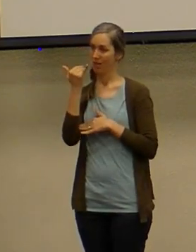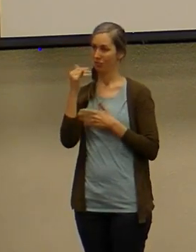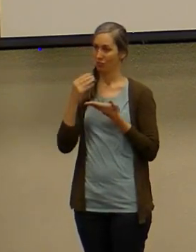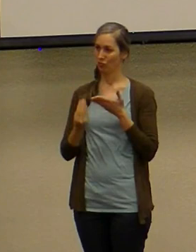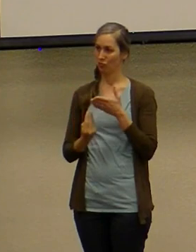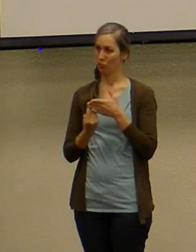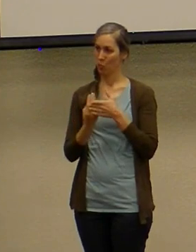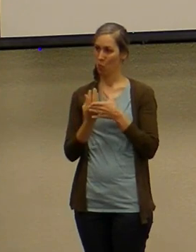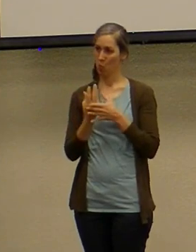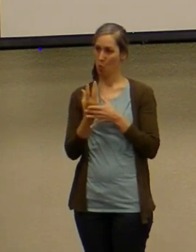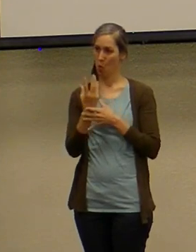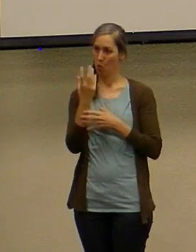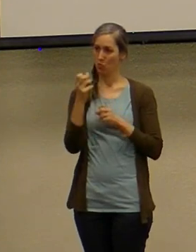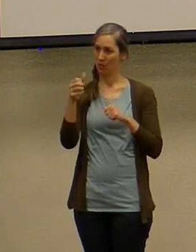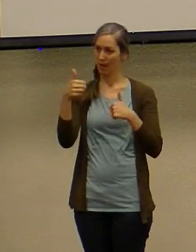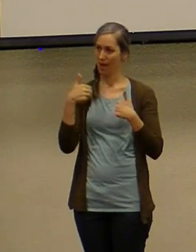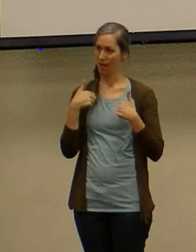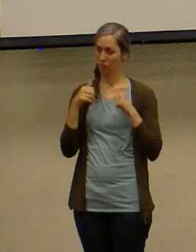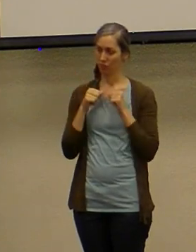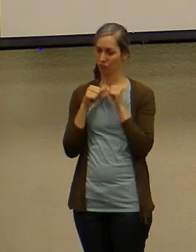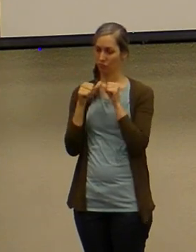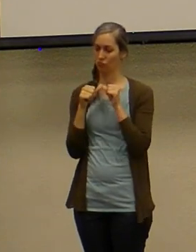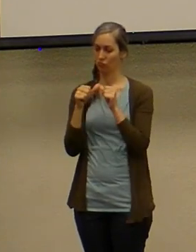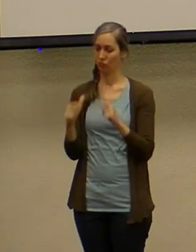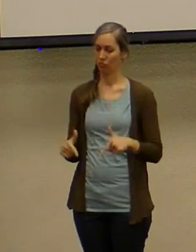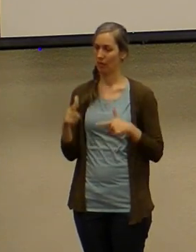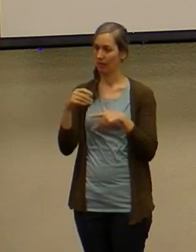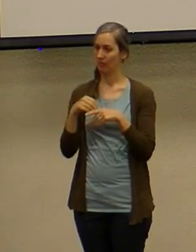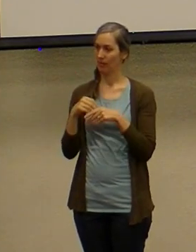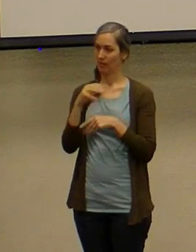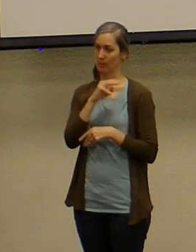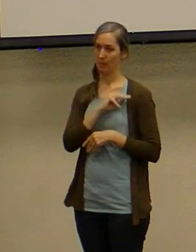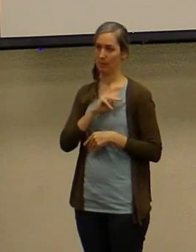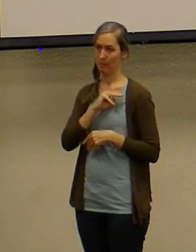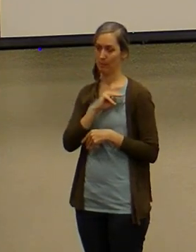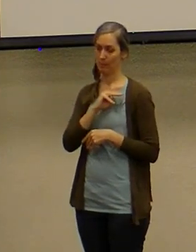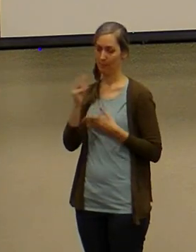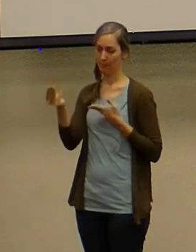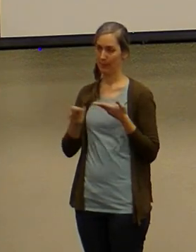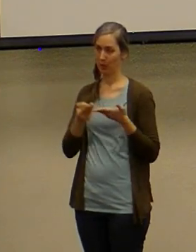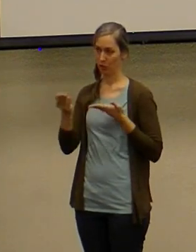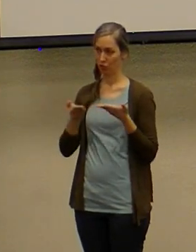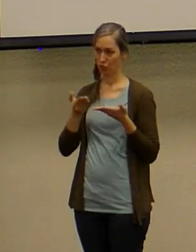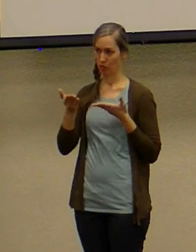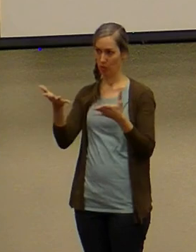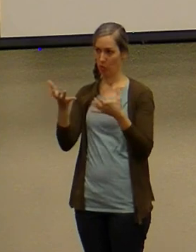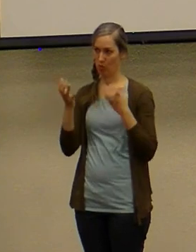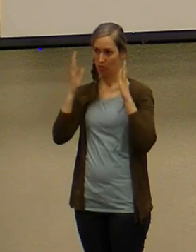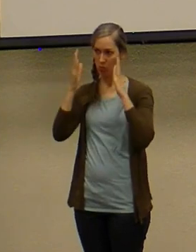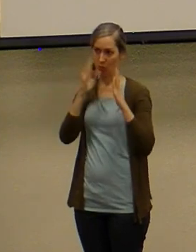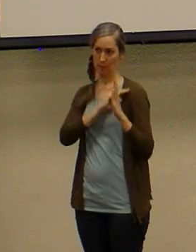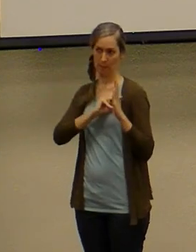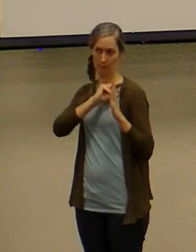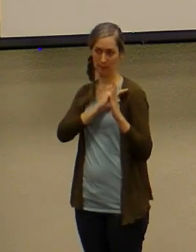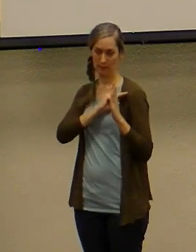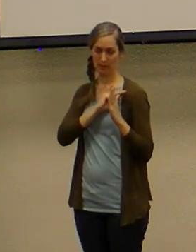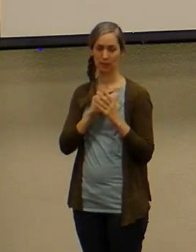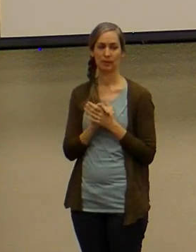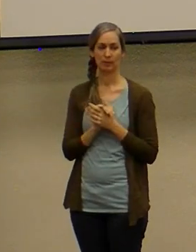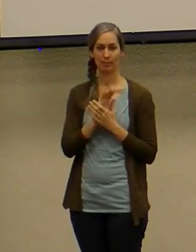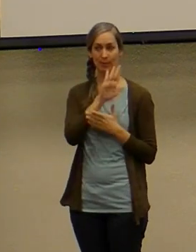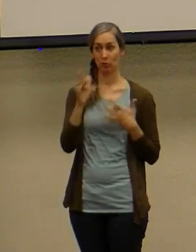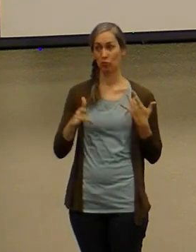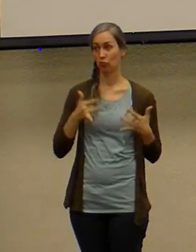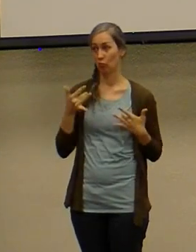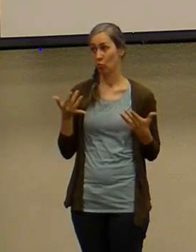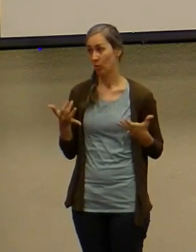ministry uh particularly with a focus on on missions uh some of the joys that he's had while here have been his instructors and classes